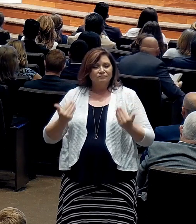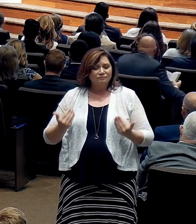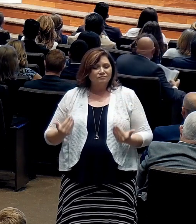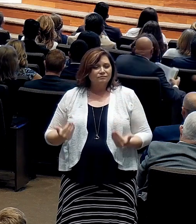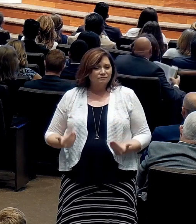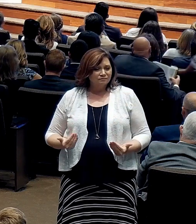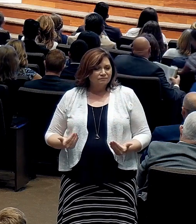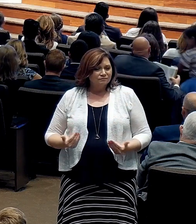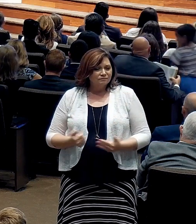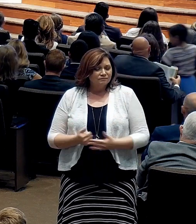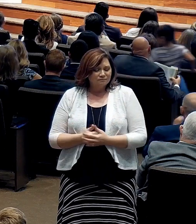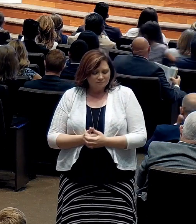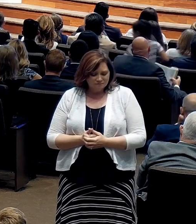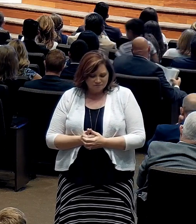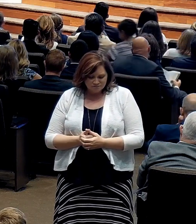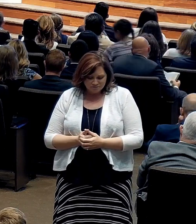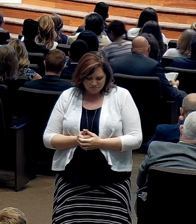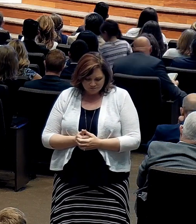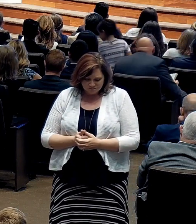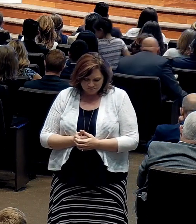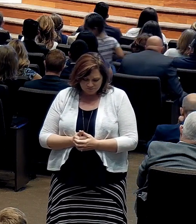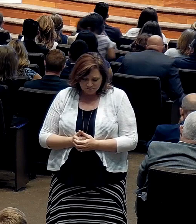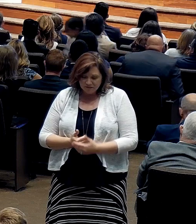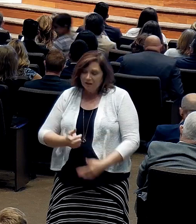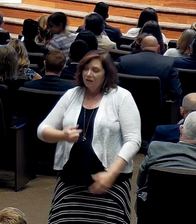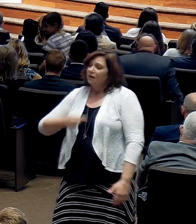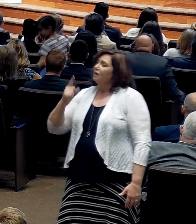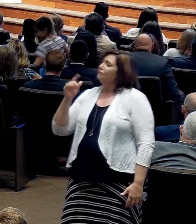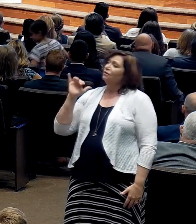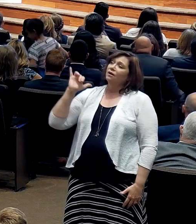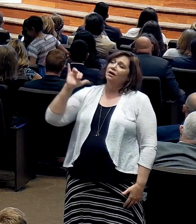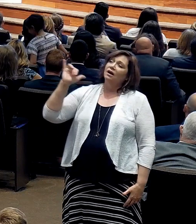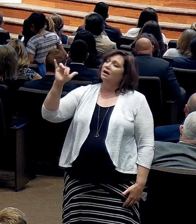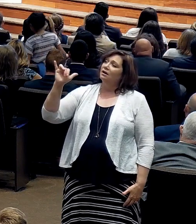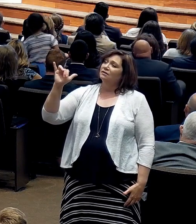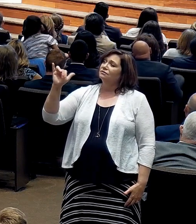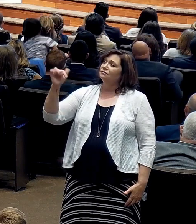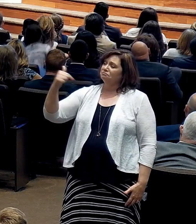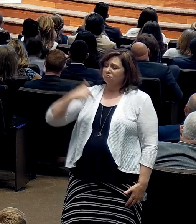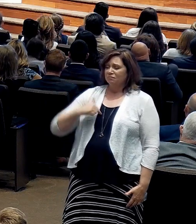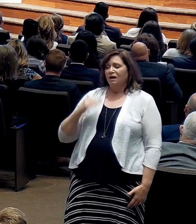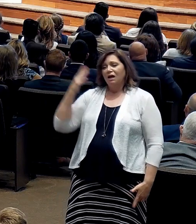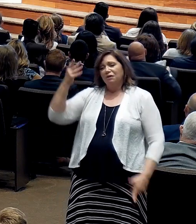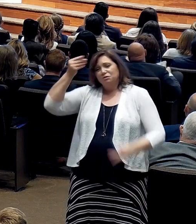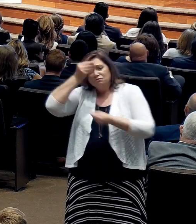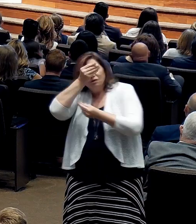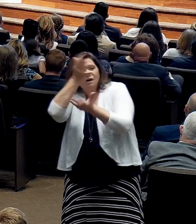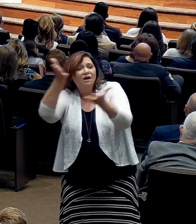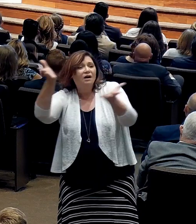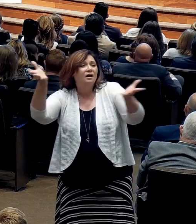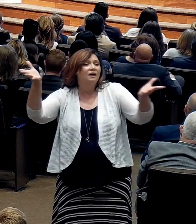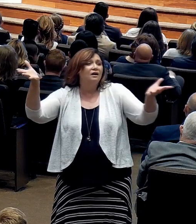Forever I will sing, of how your love has